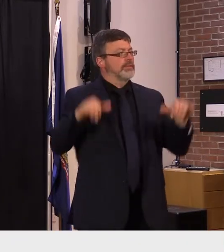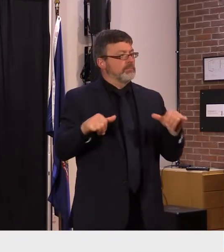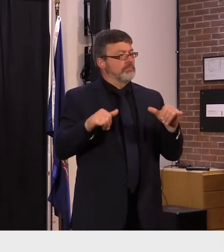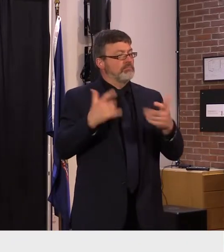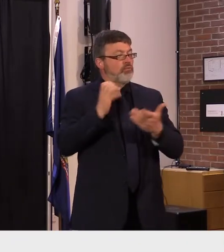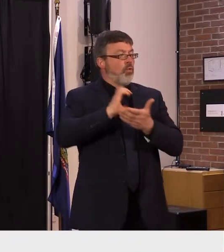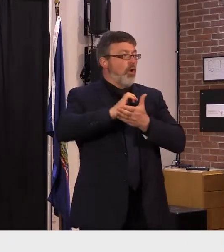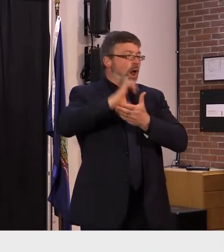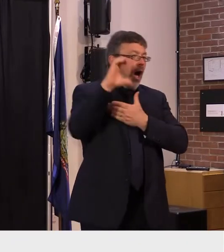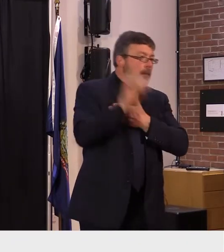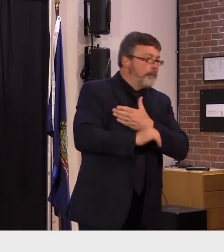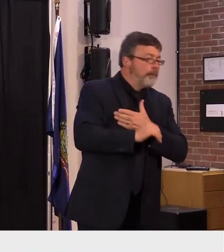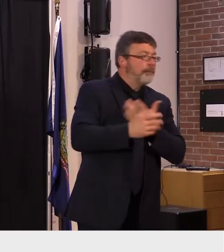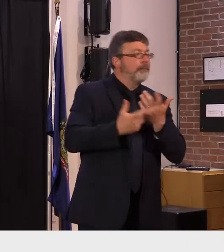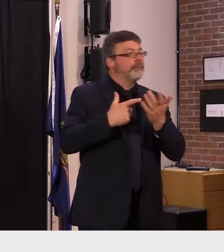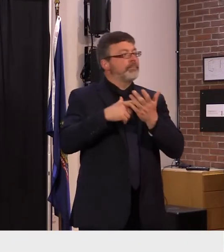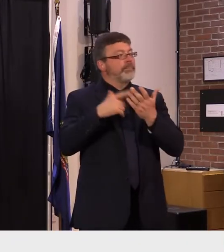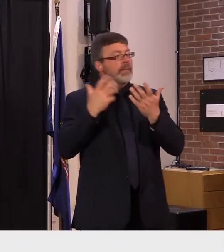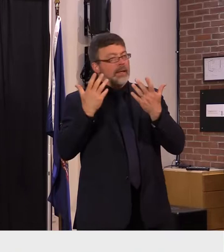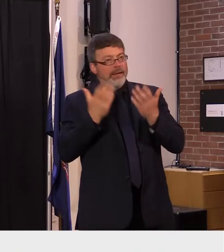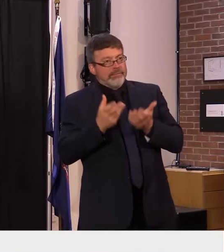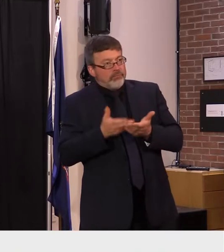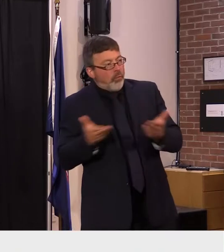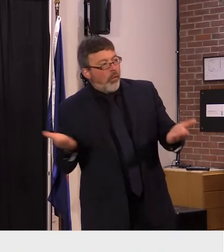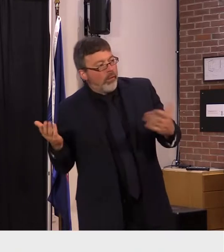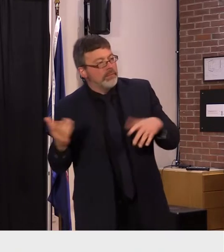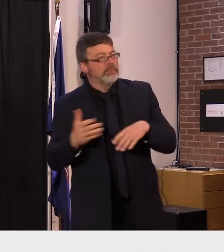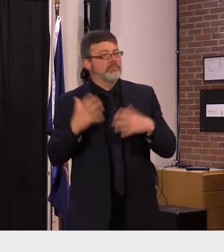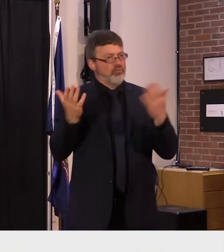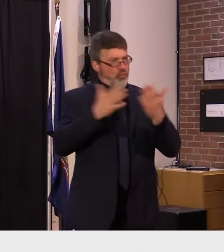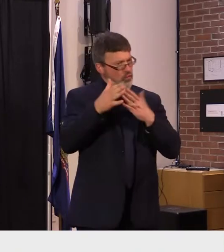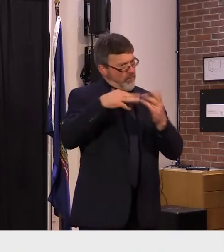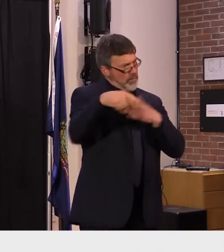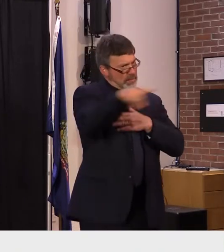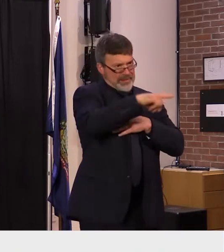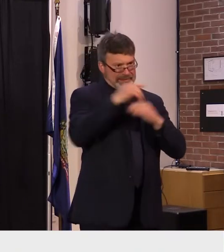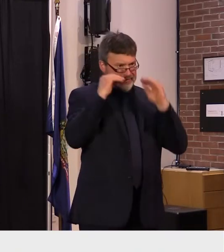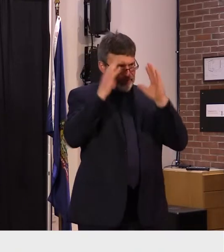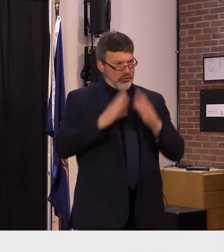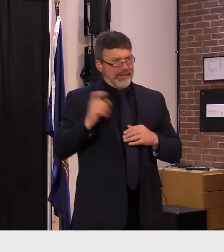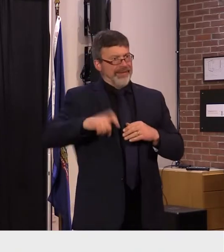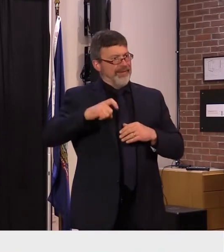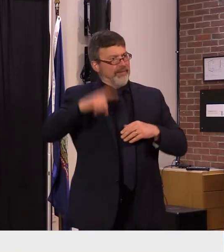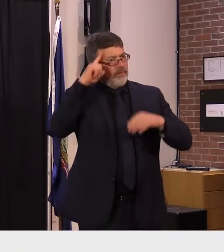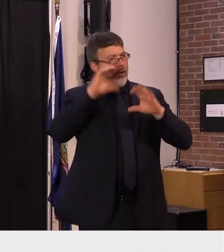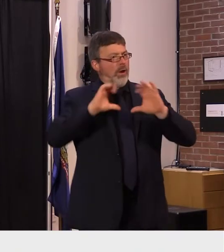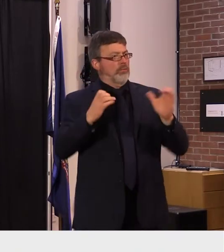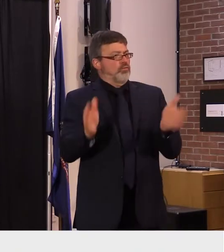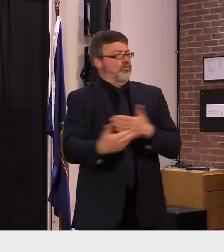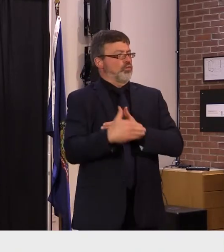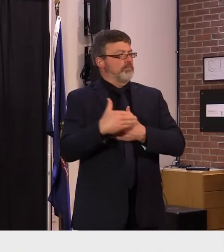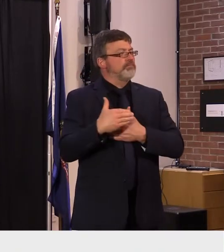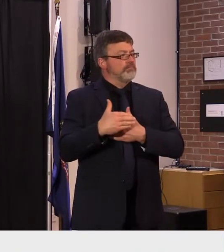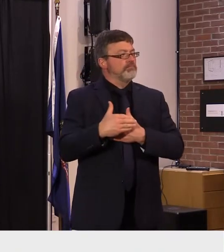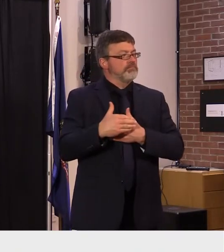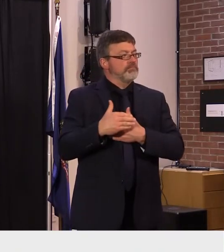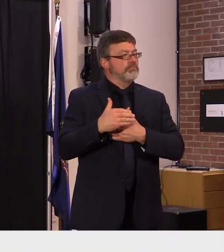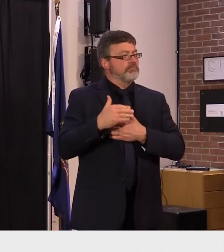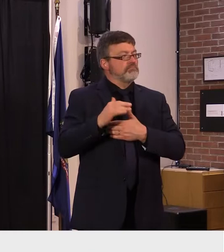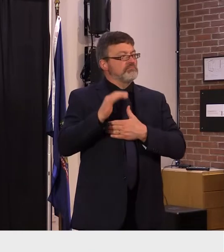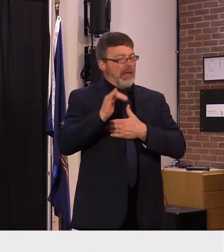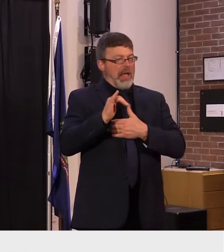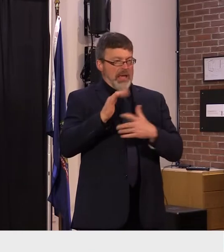planning needs-based professional development and a comprehensive system of student supports those four systems that i just